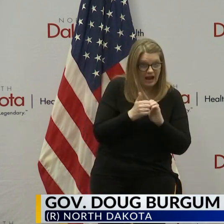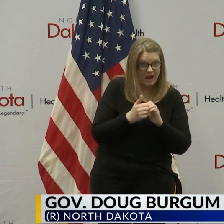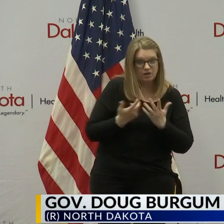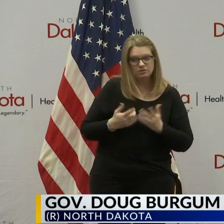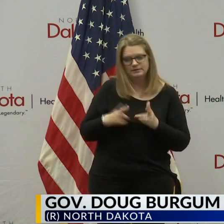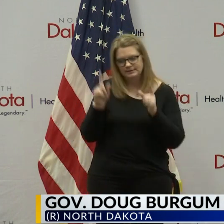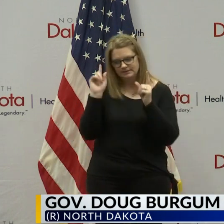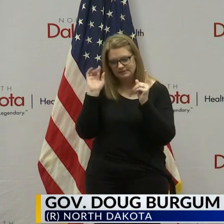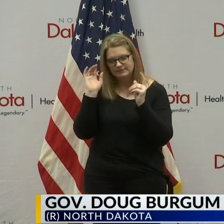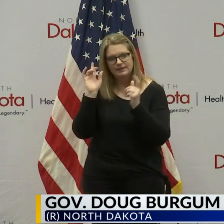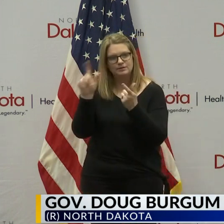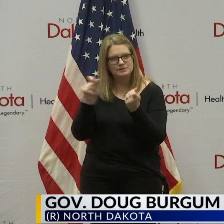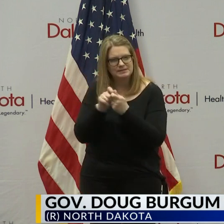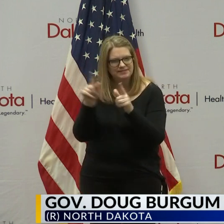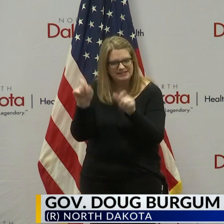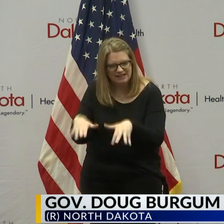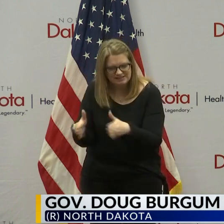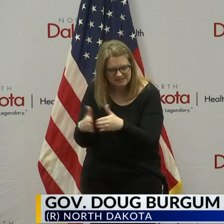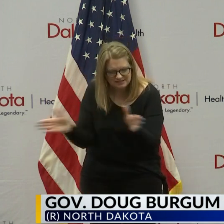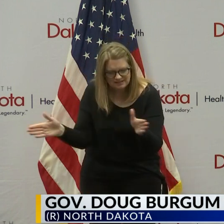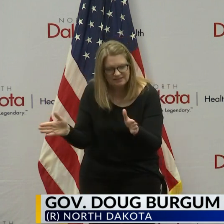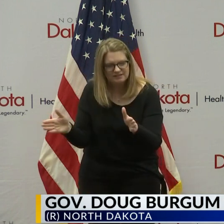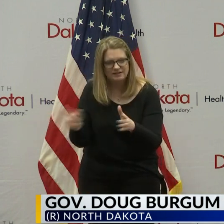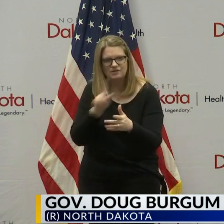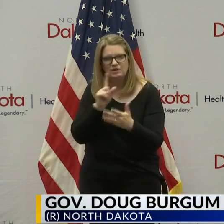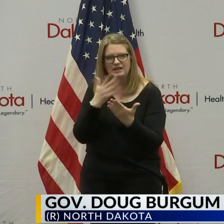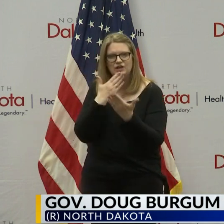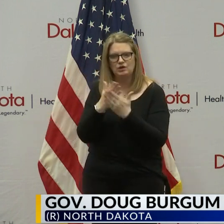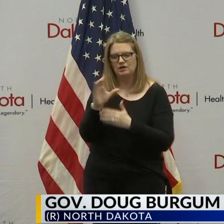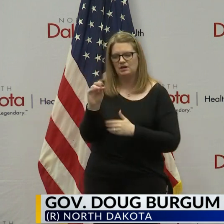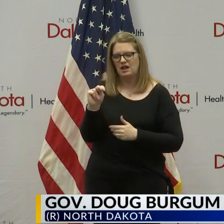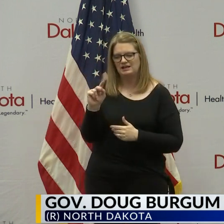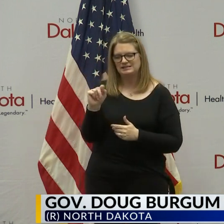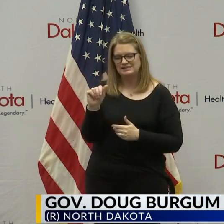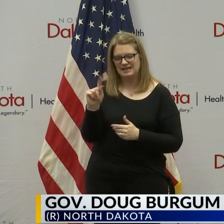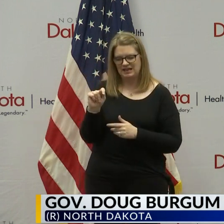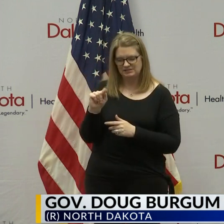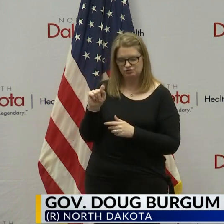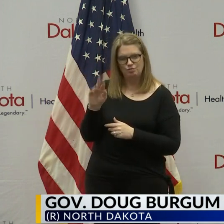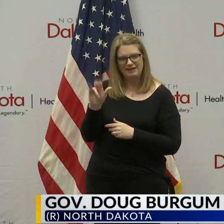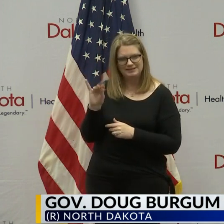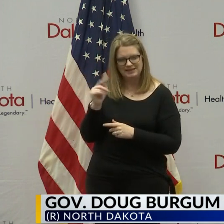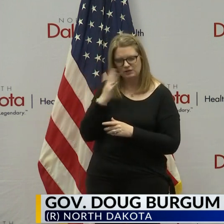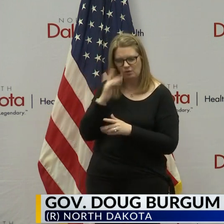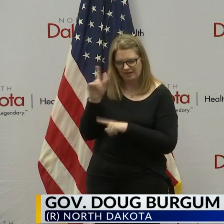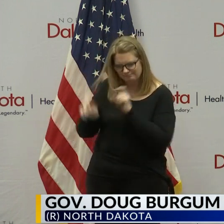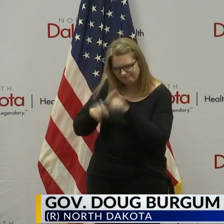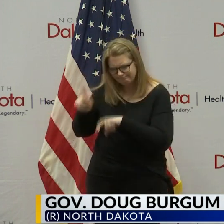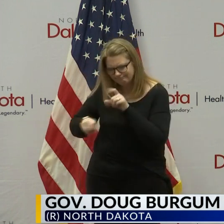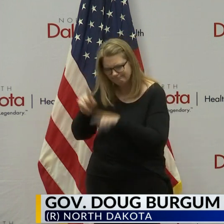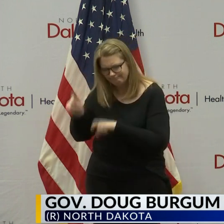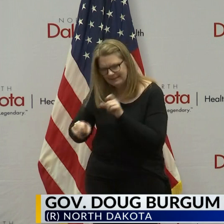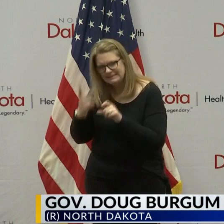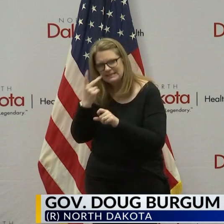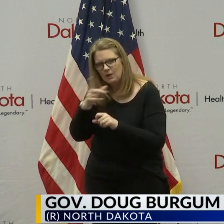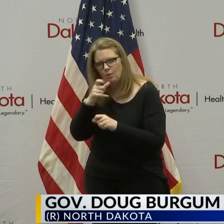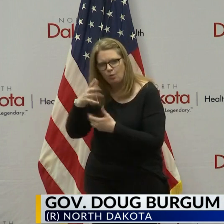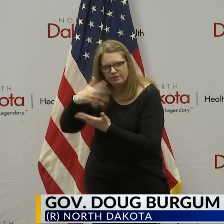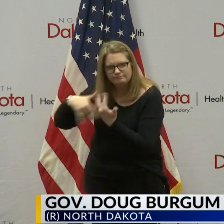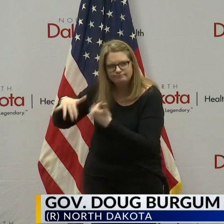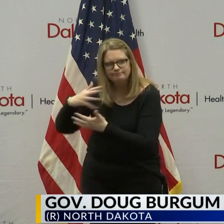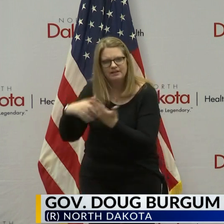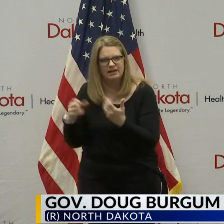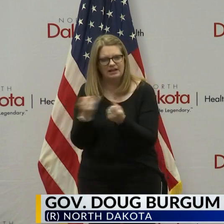self-isolation, quarantine, and great contact tracing. That's the game plan, to get open. And that's all